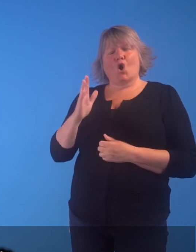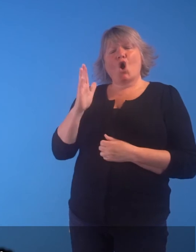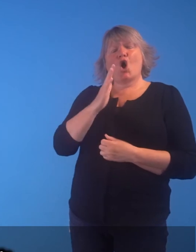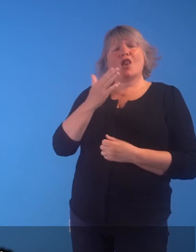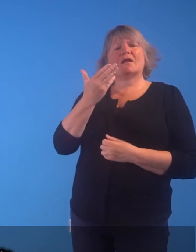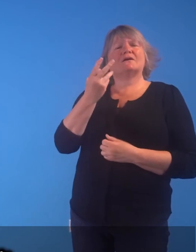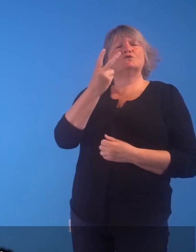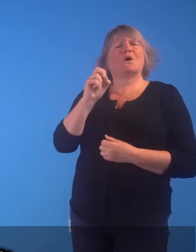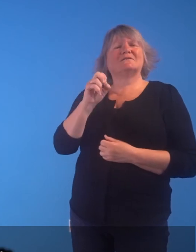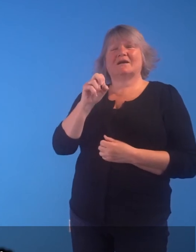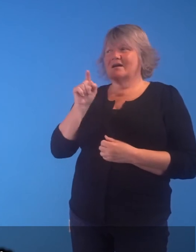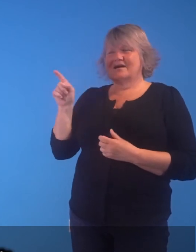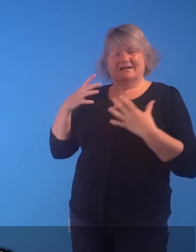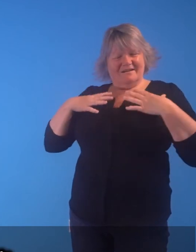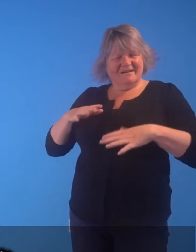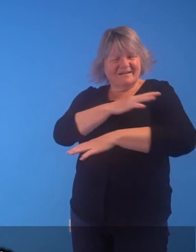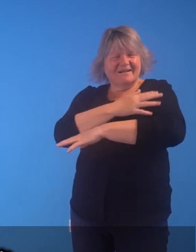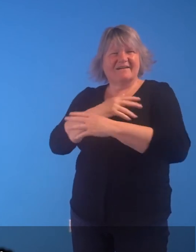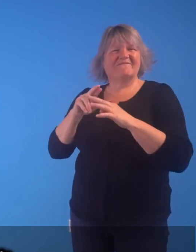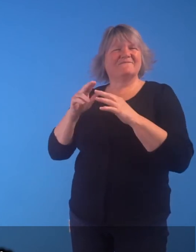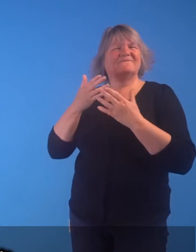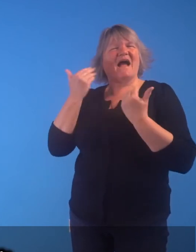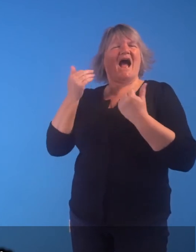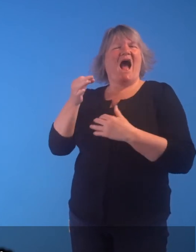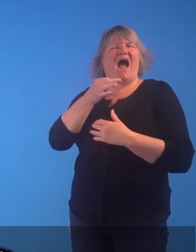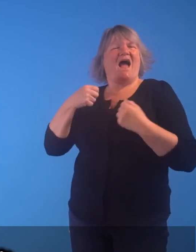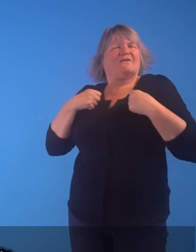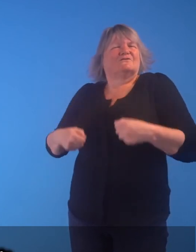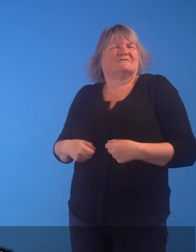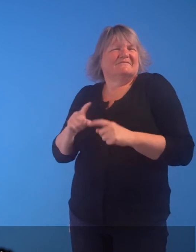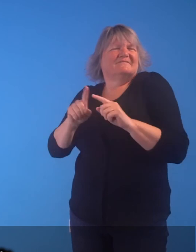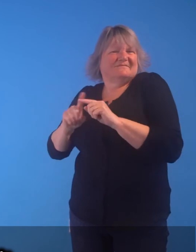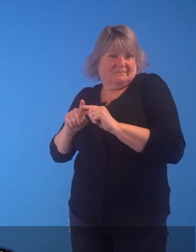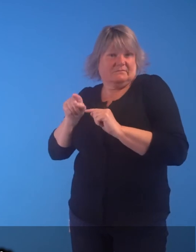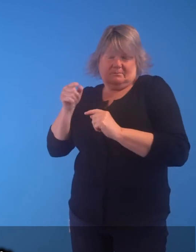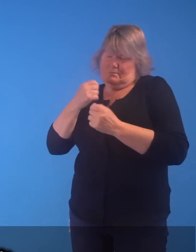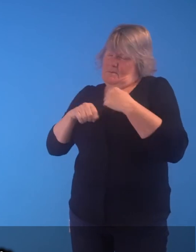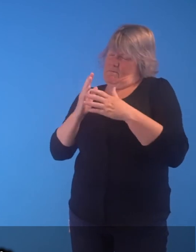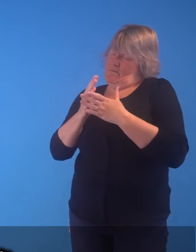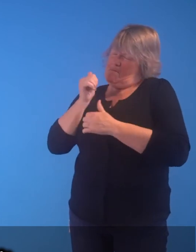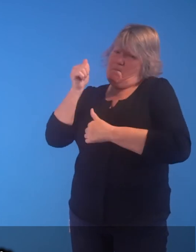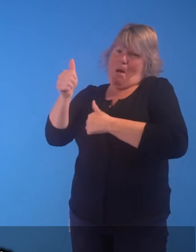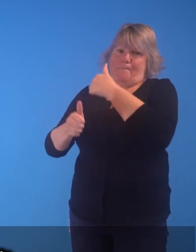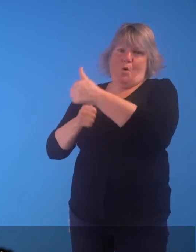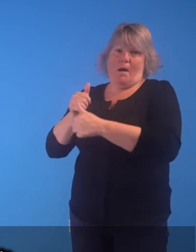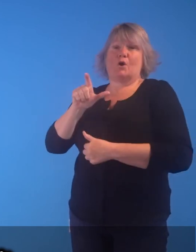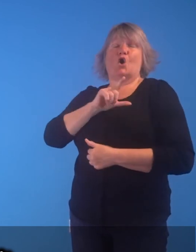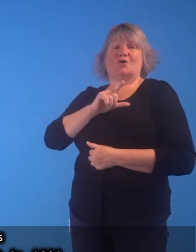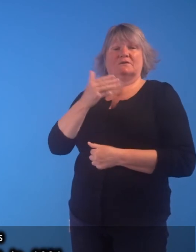Fair Isle Knitwear Knitwear became really popular in the early 1920s, after the